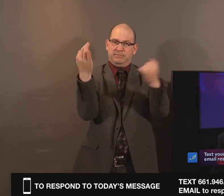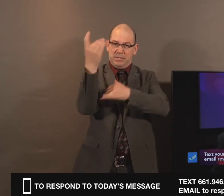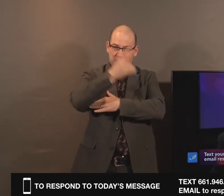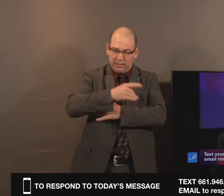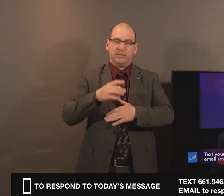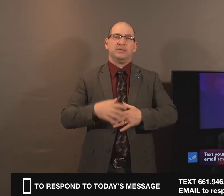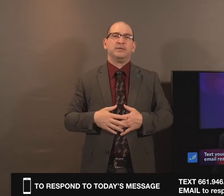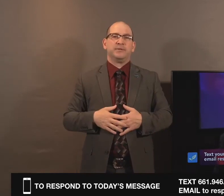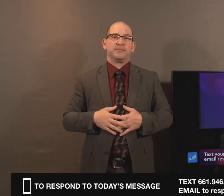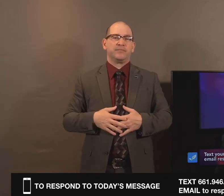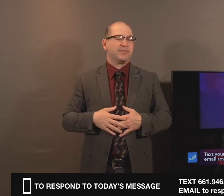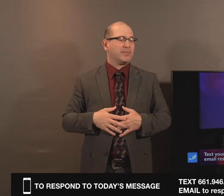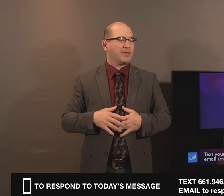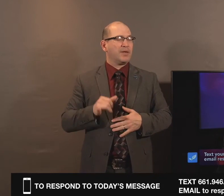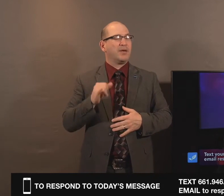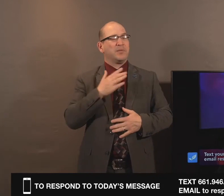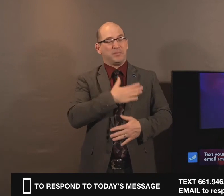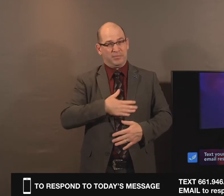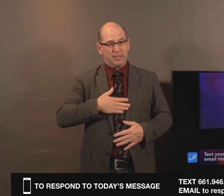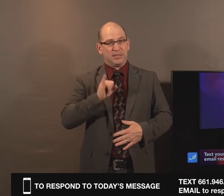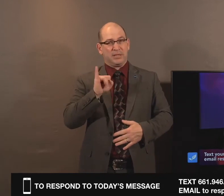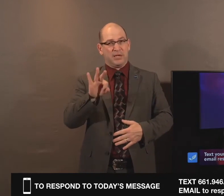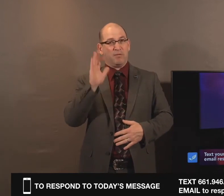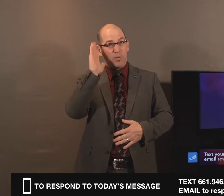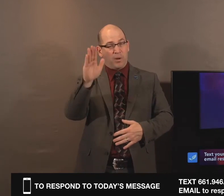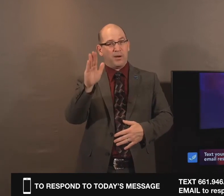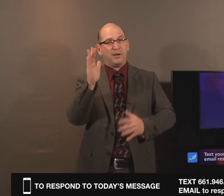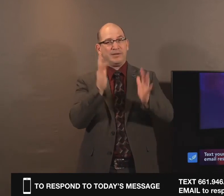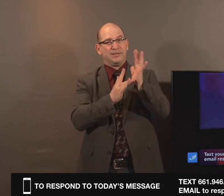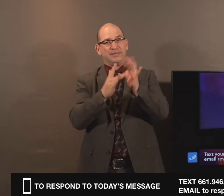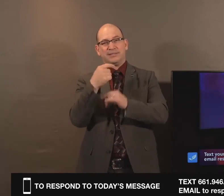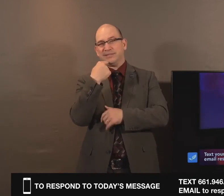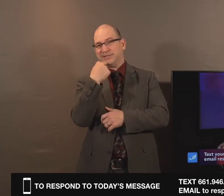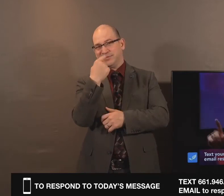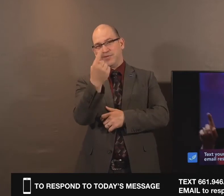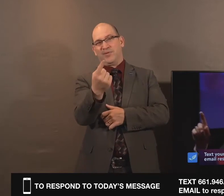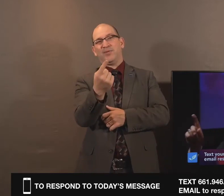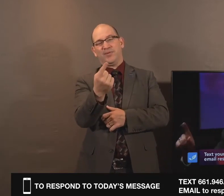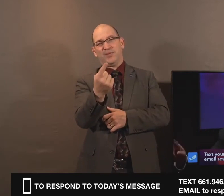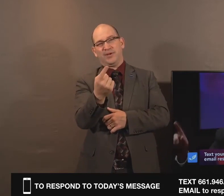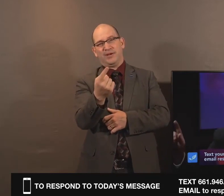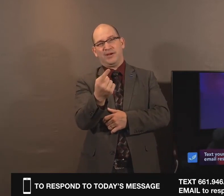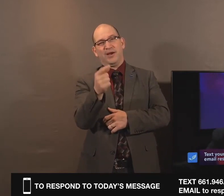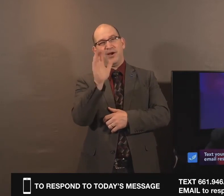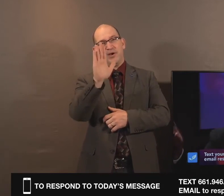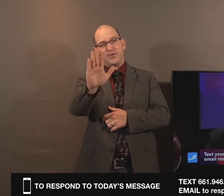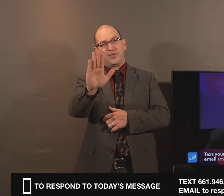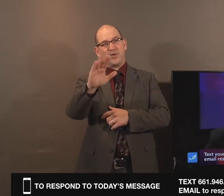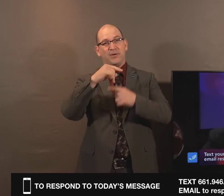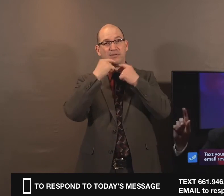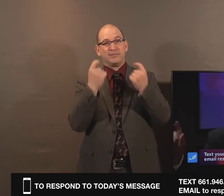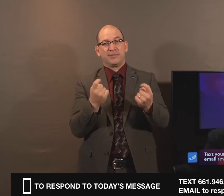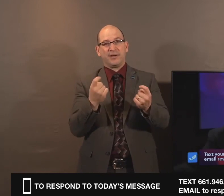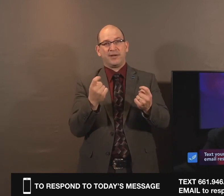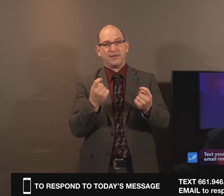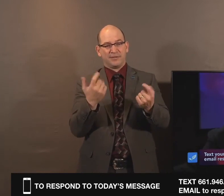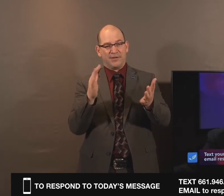Oh, if you will, Jesus says to you, like he said to this woman, thy sins be forgiven thee.